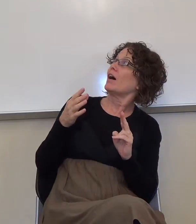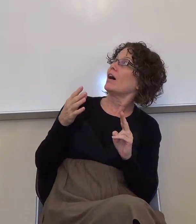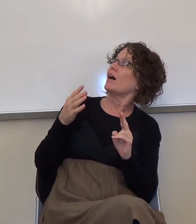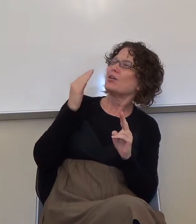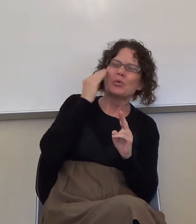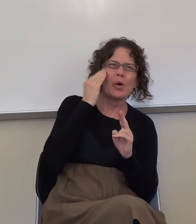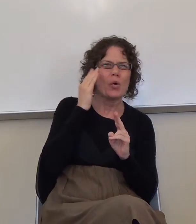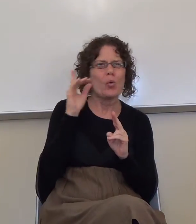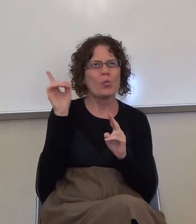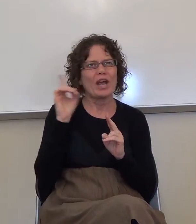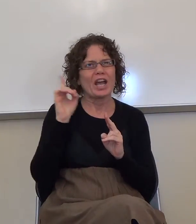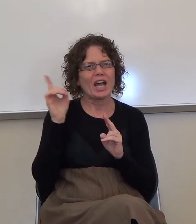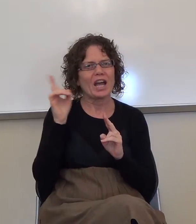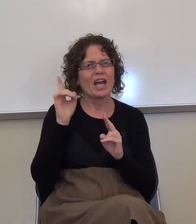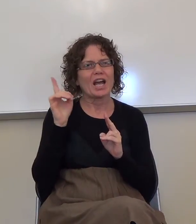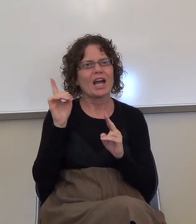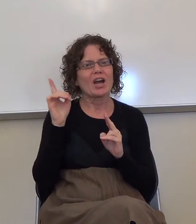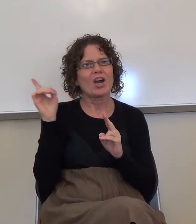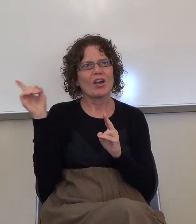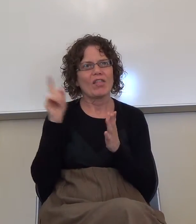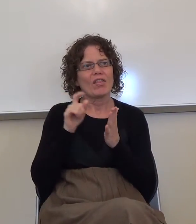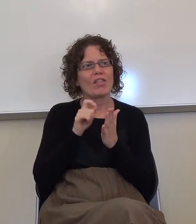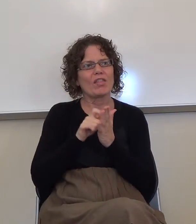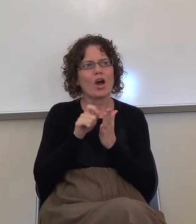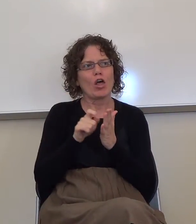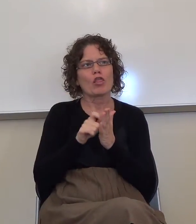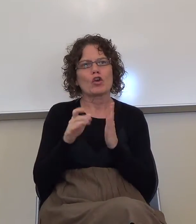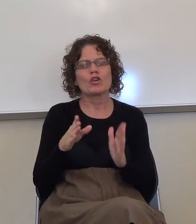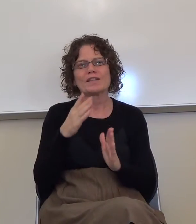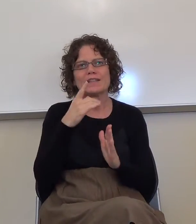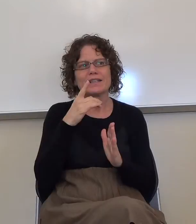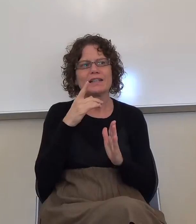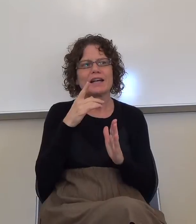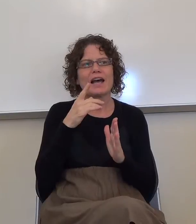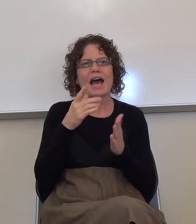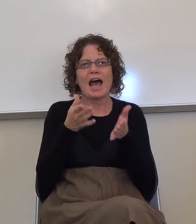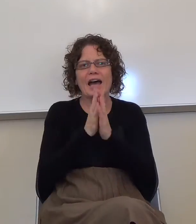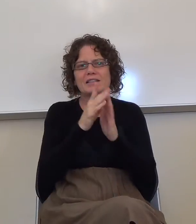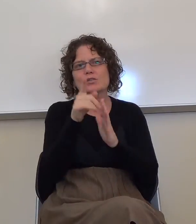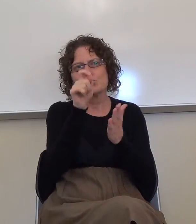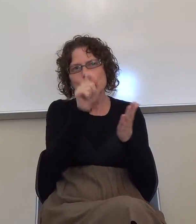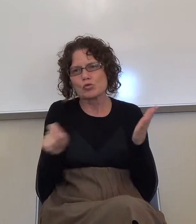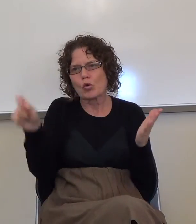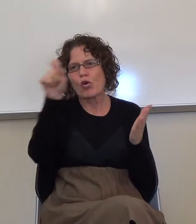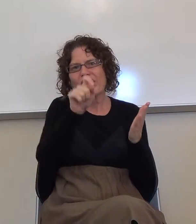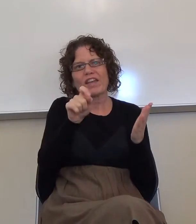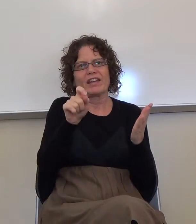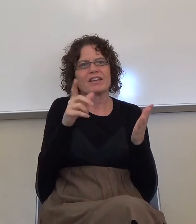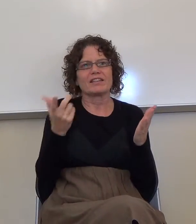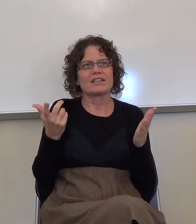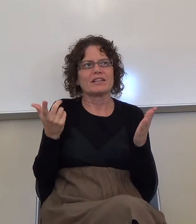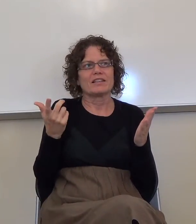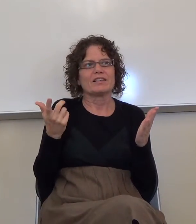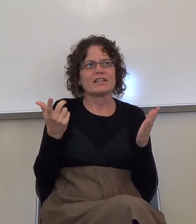things, she gives you some other meanings. But they're pretty, they're close enough. I would also accept a flat out. Okay.